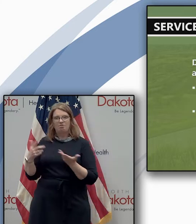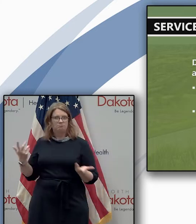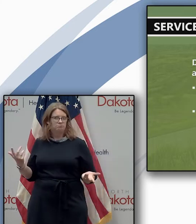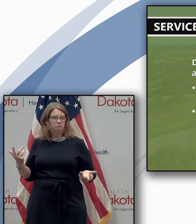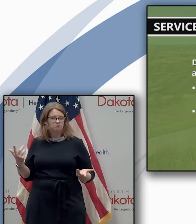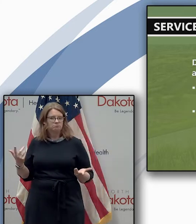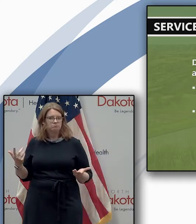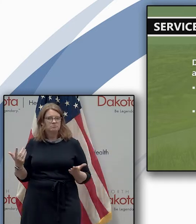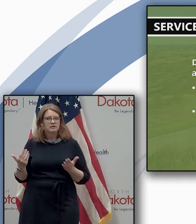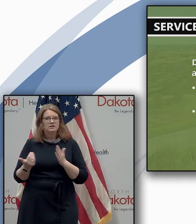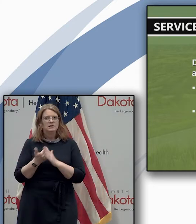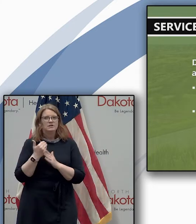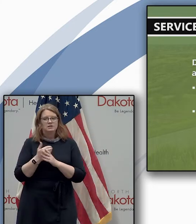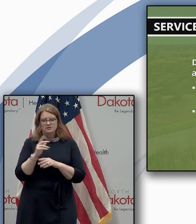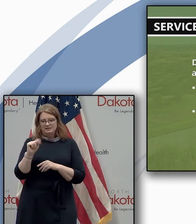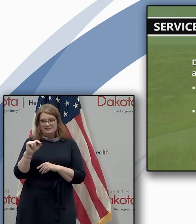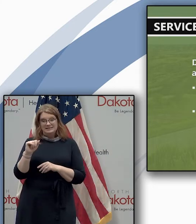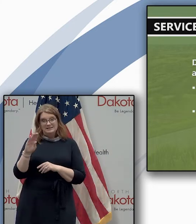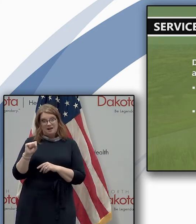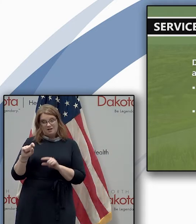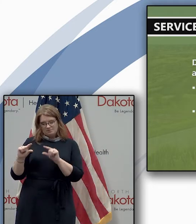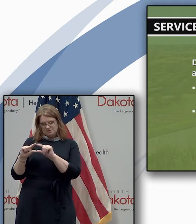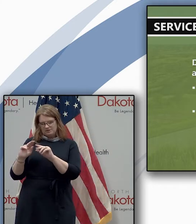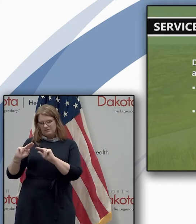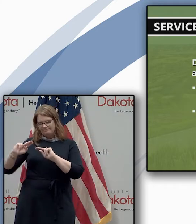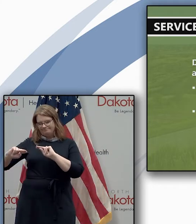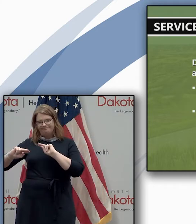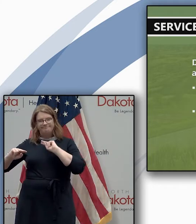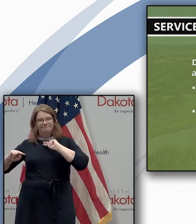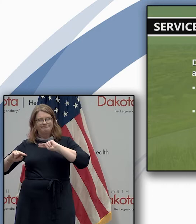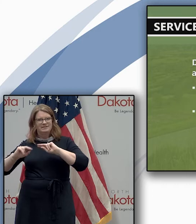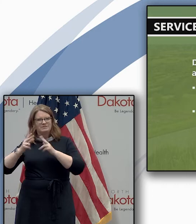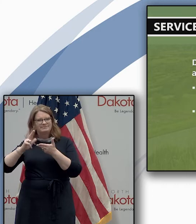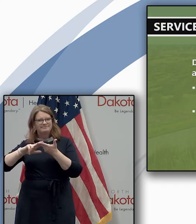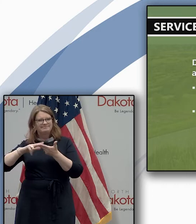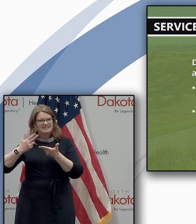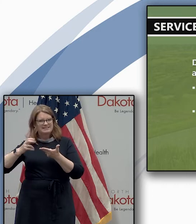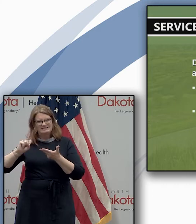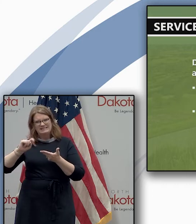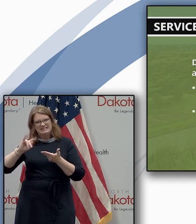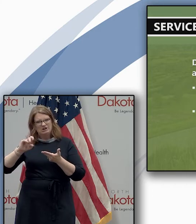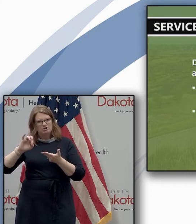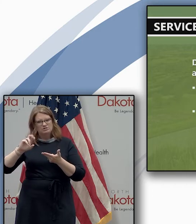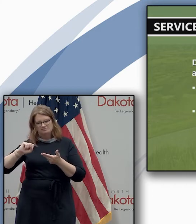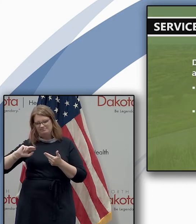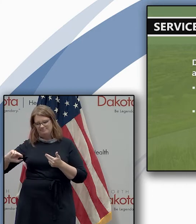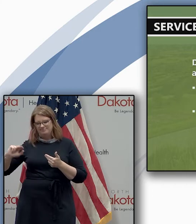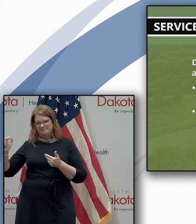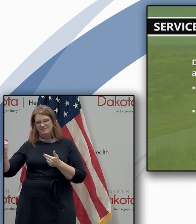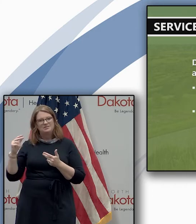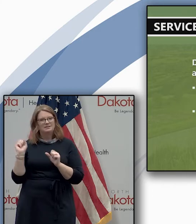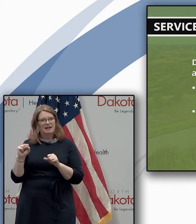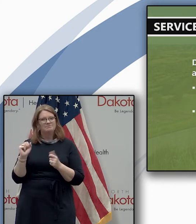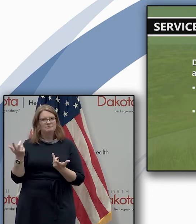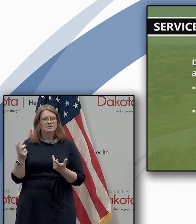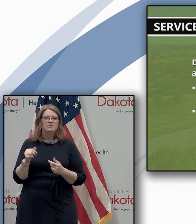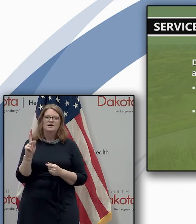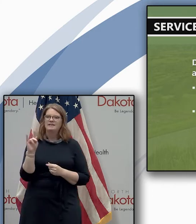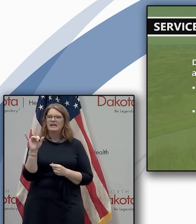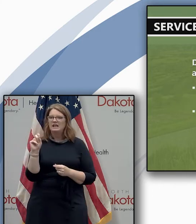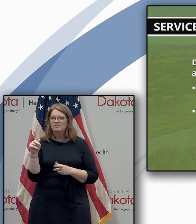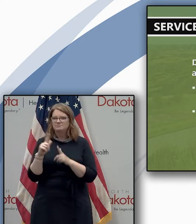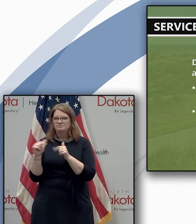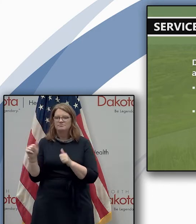your your your your license tabs you can do that without having to come in or schedule an appointment and lastly i'd like to say thank you to our